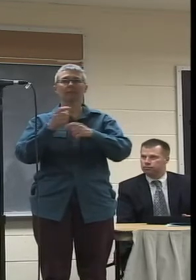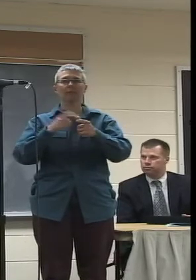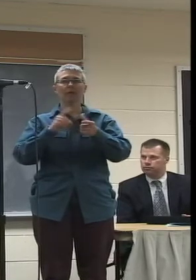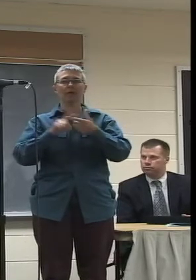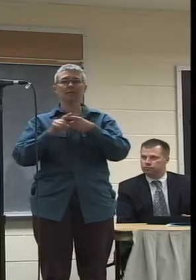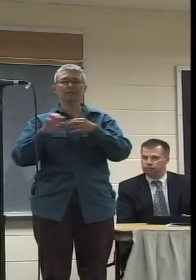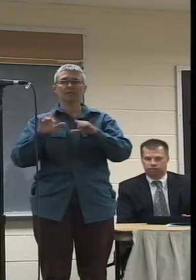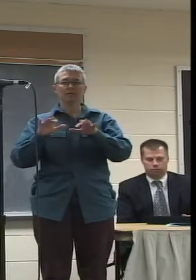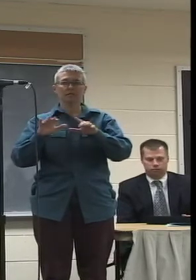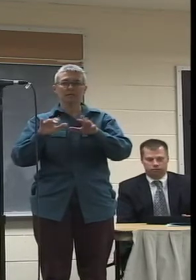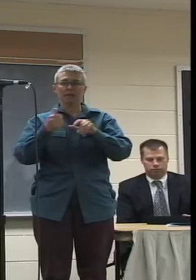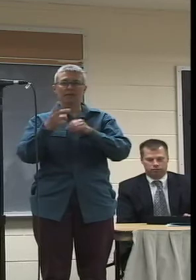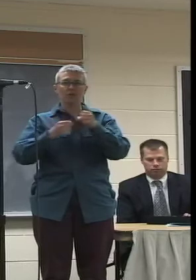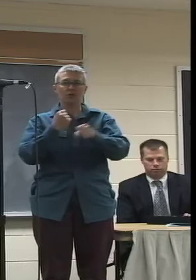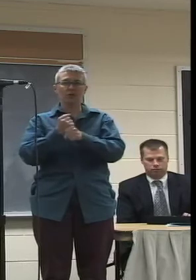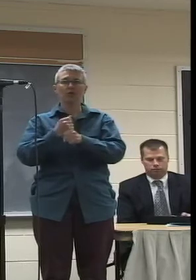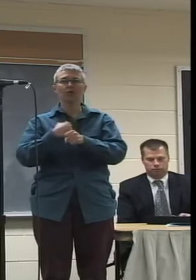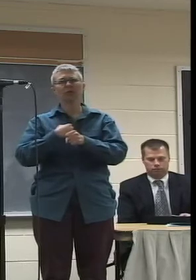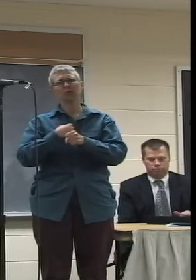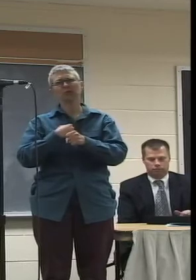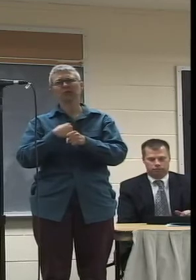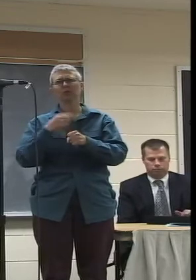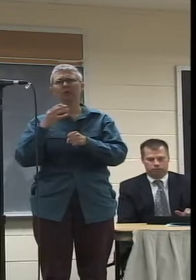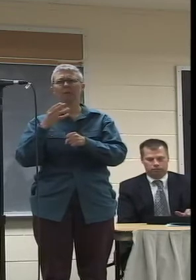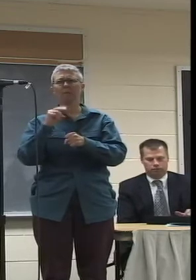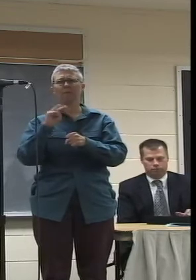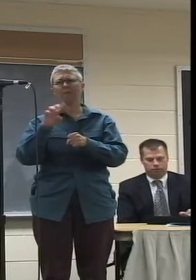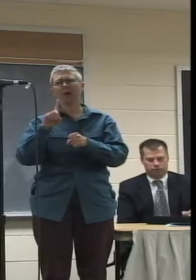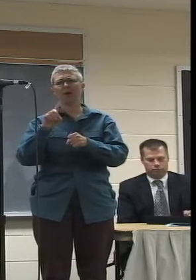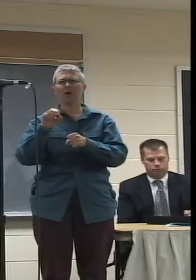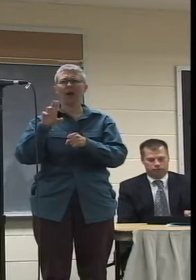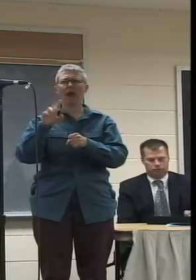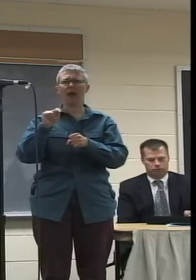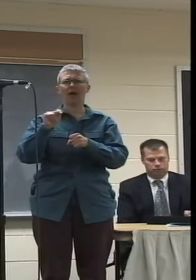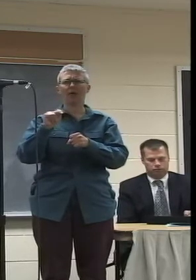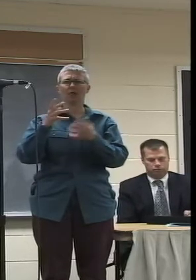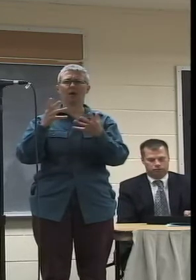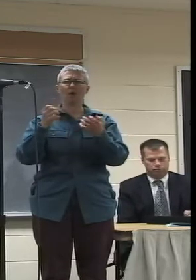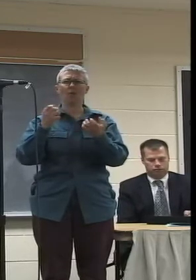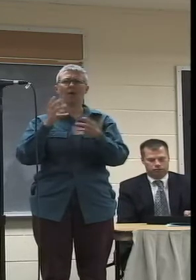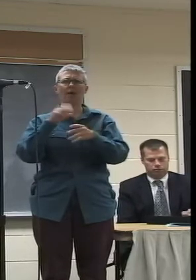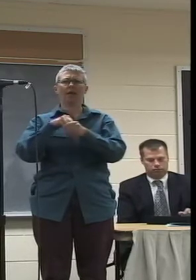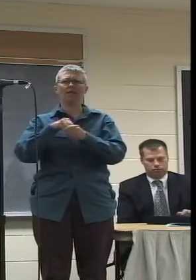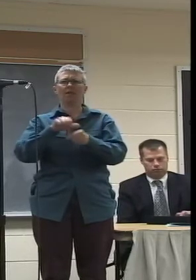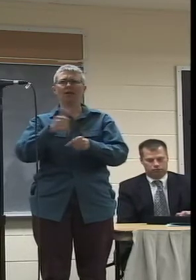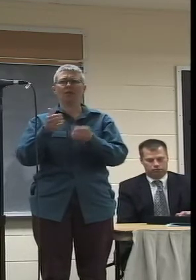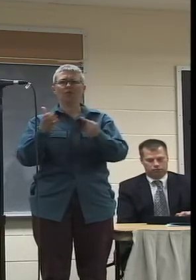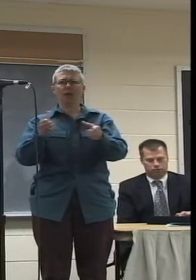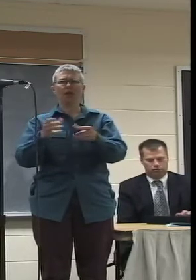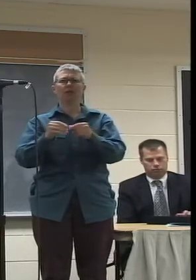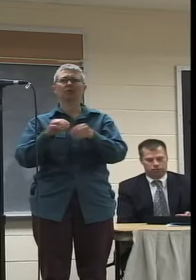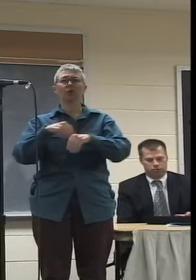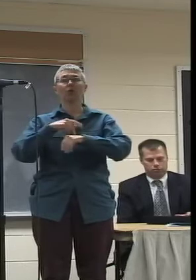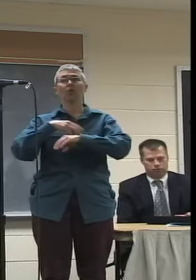And I was looking for a different way to get involved in the community. And we put on a program at Amherst Community Television where I met Al Williams.